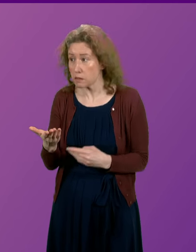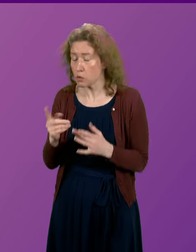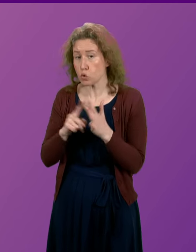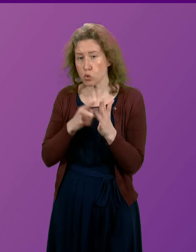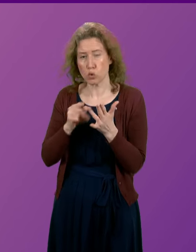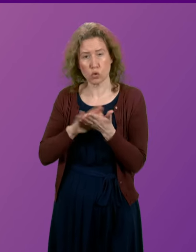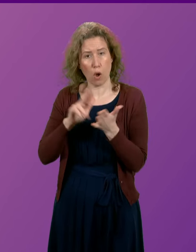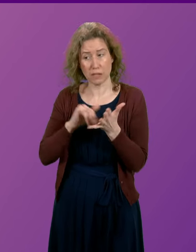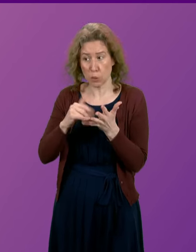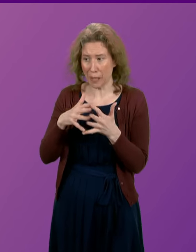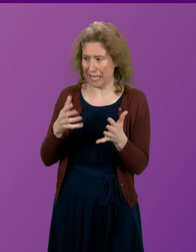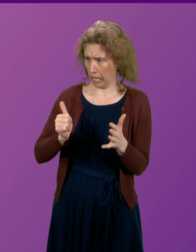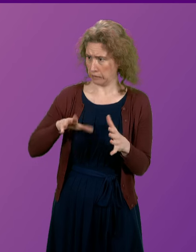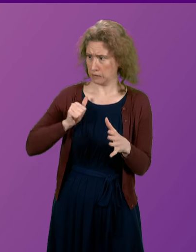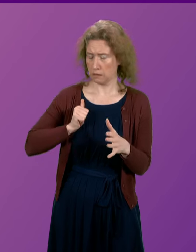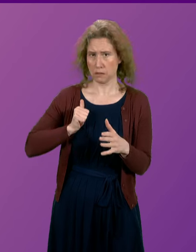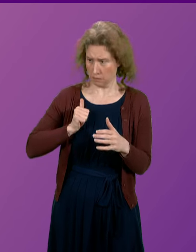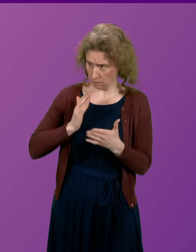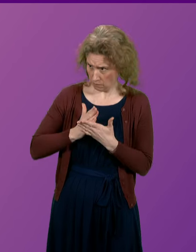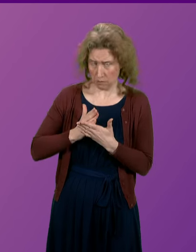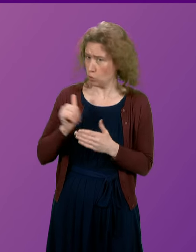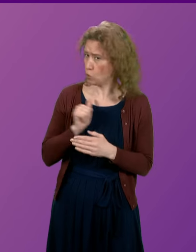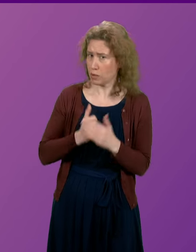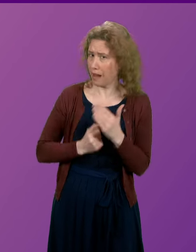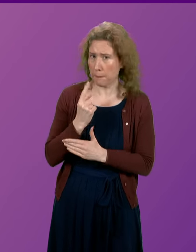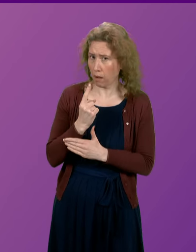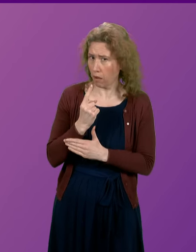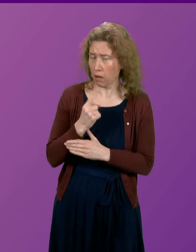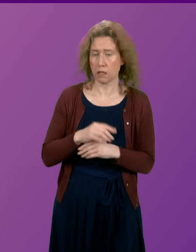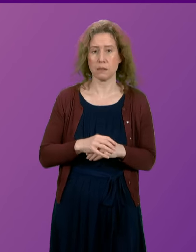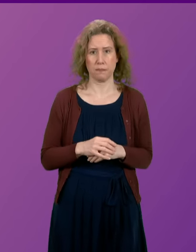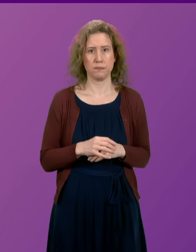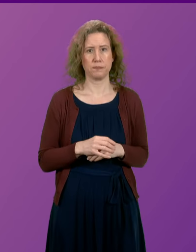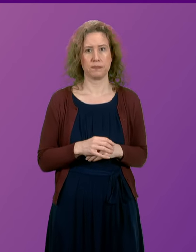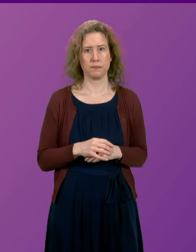Swinney accept this should never have been allowed to happen? First Minister.